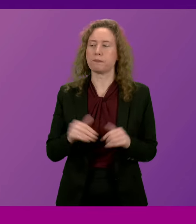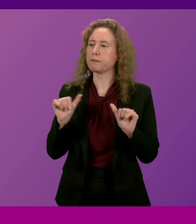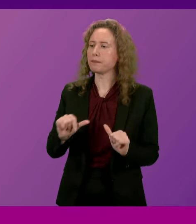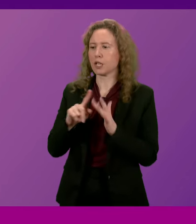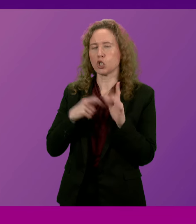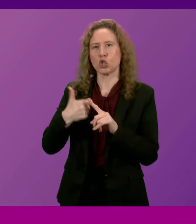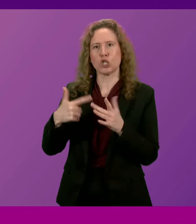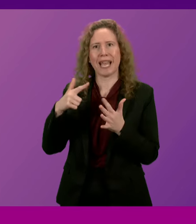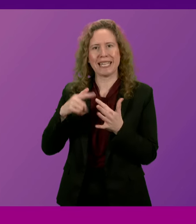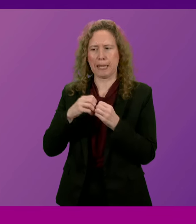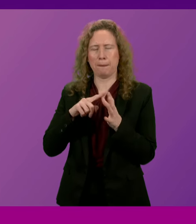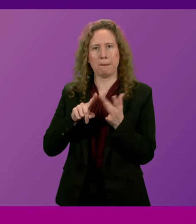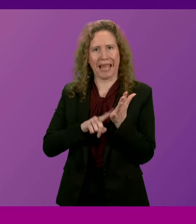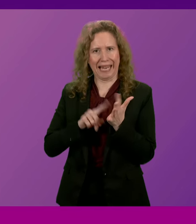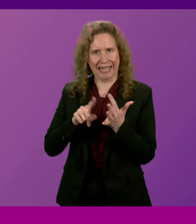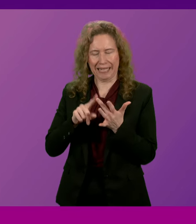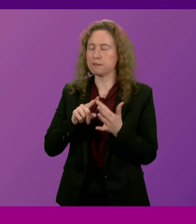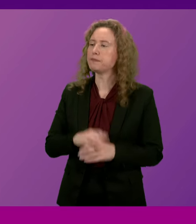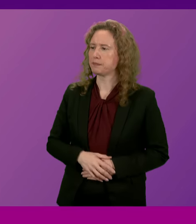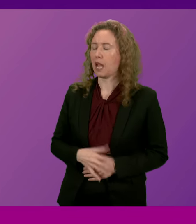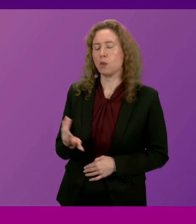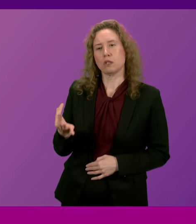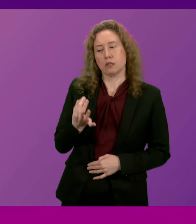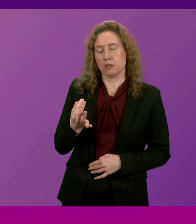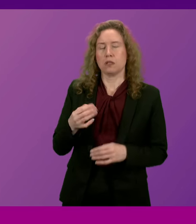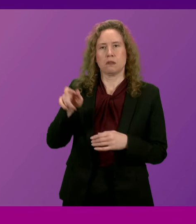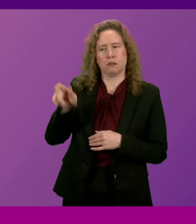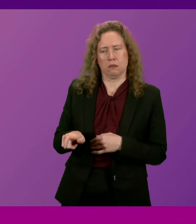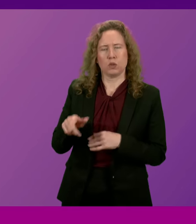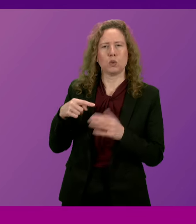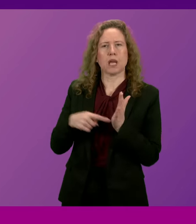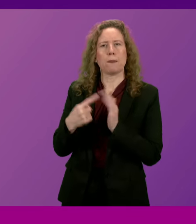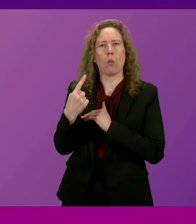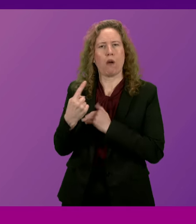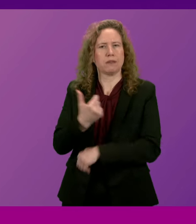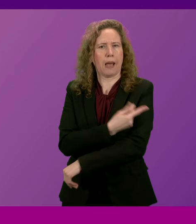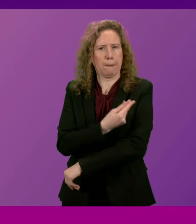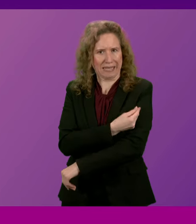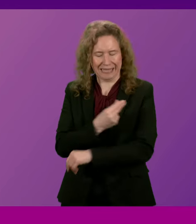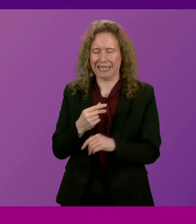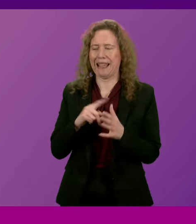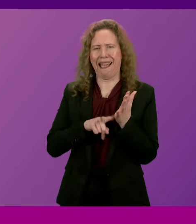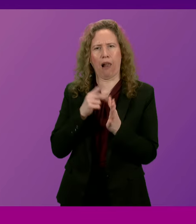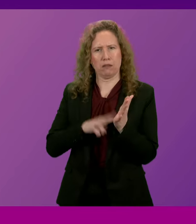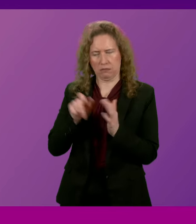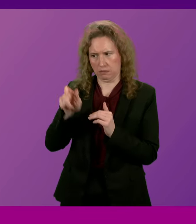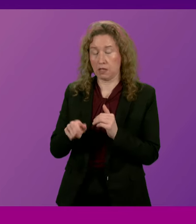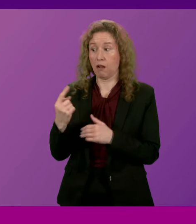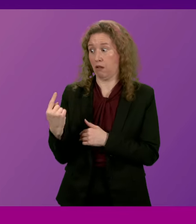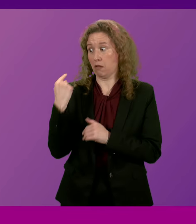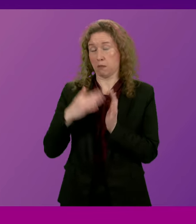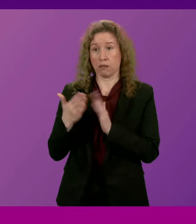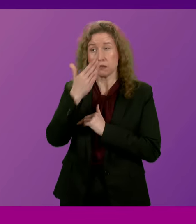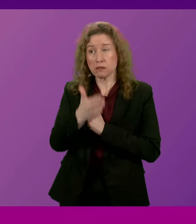I've been contacted by Alan Ronald, is a type 1 diabetic. Last month he visited more than six different